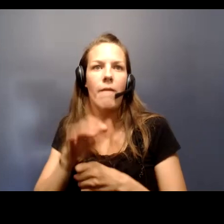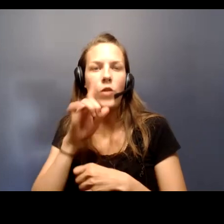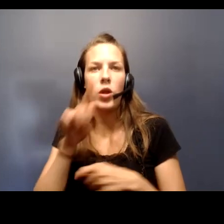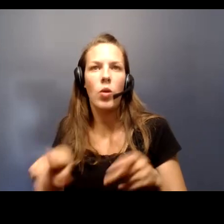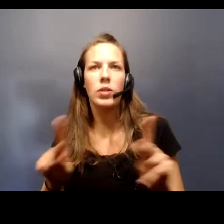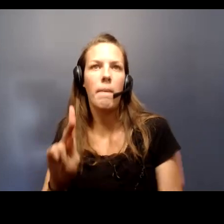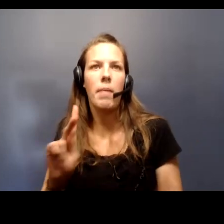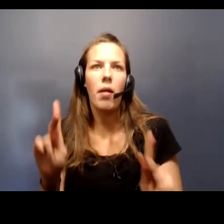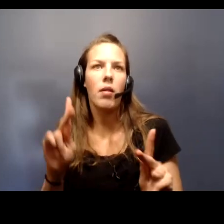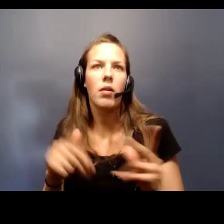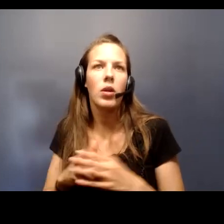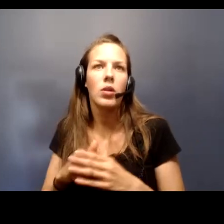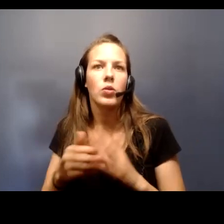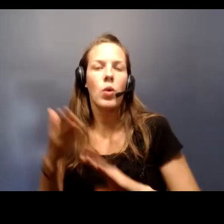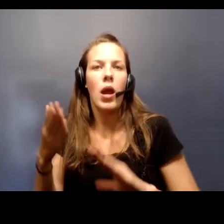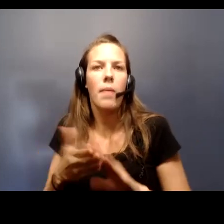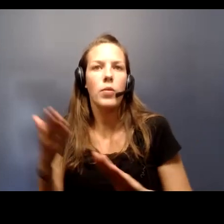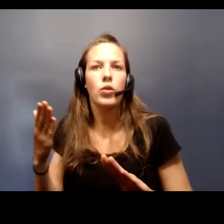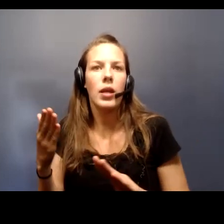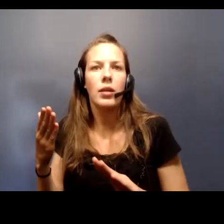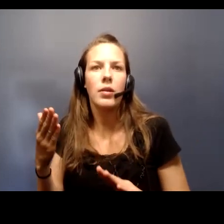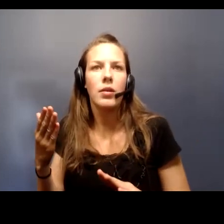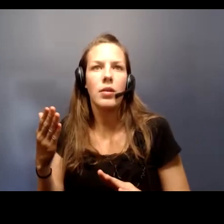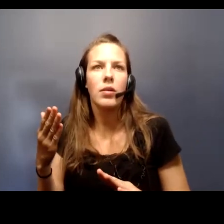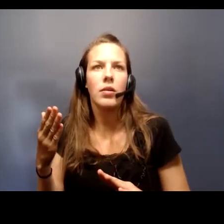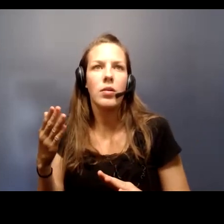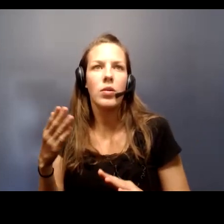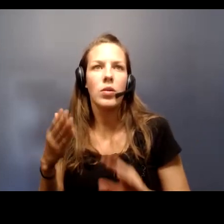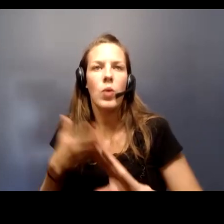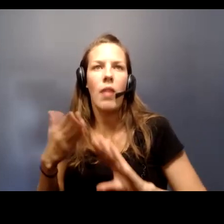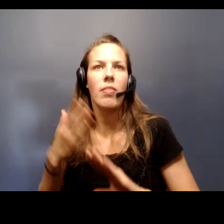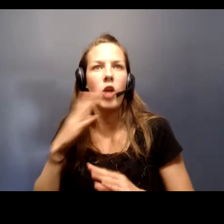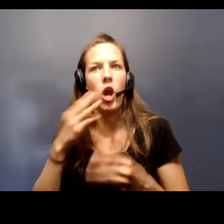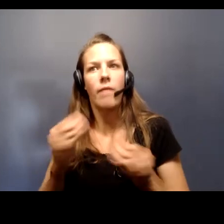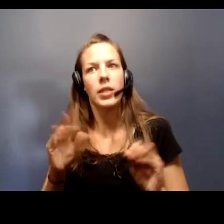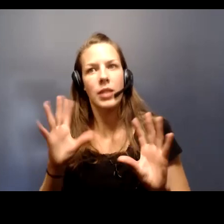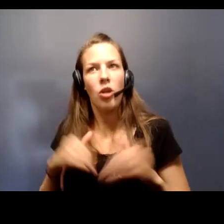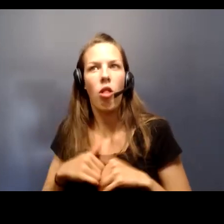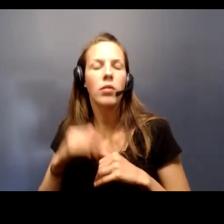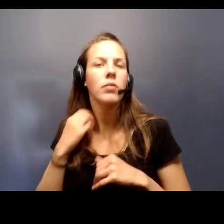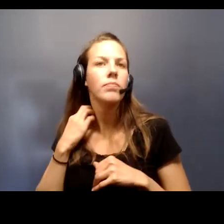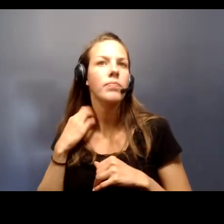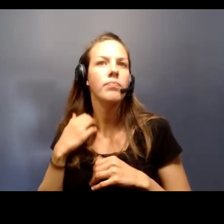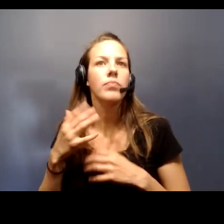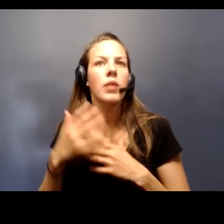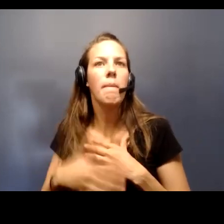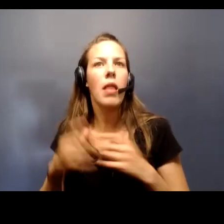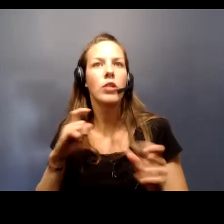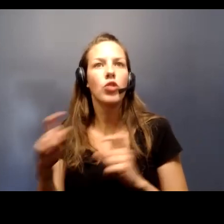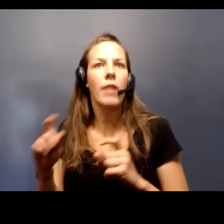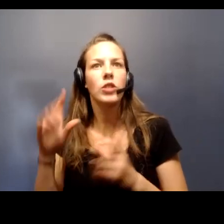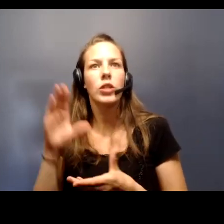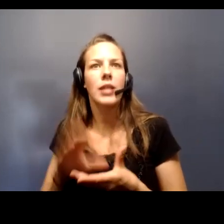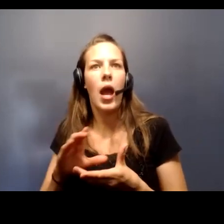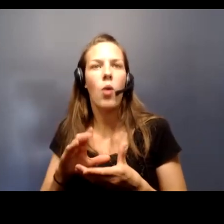operate, run the office and so blood drives are down,